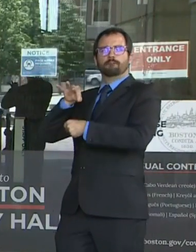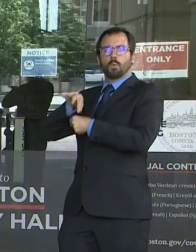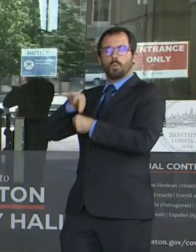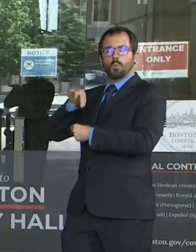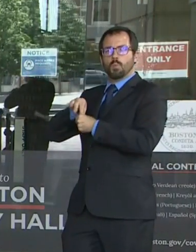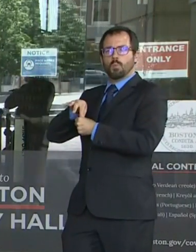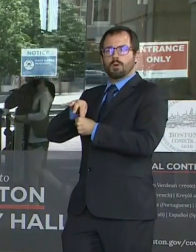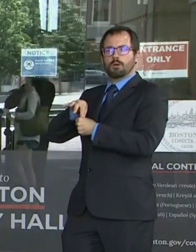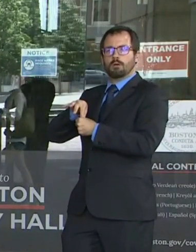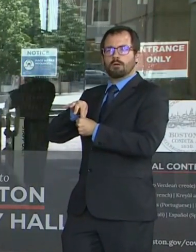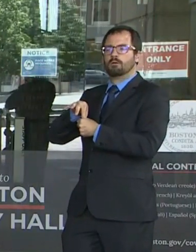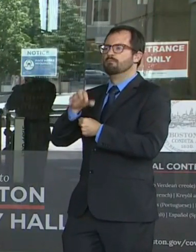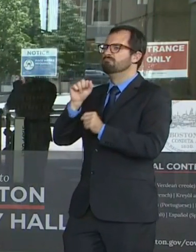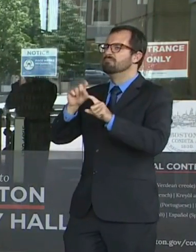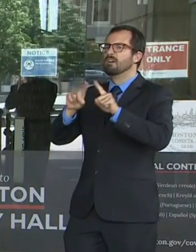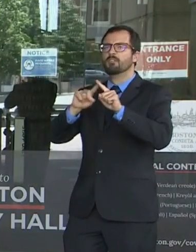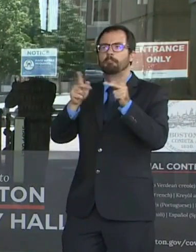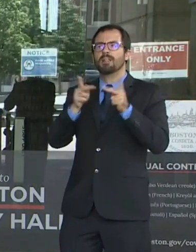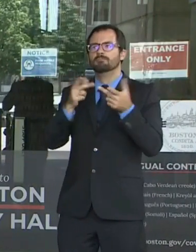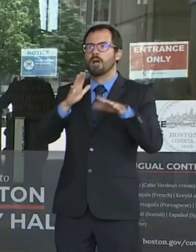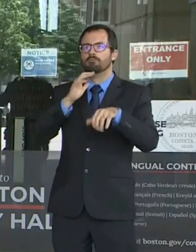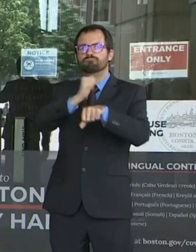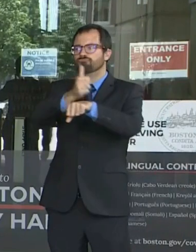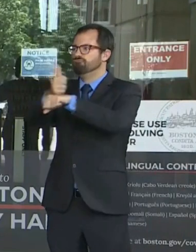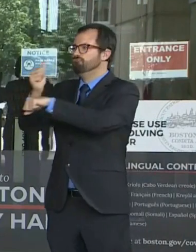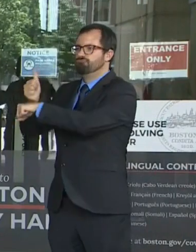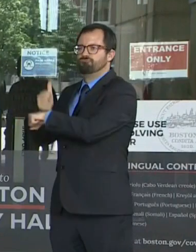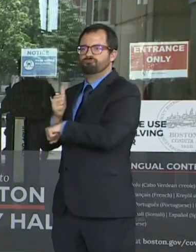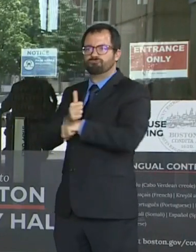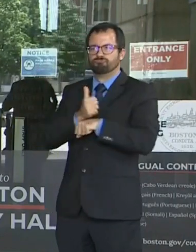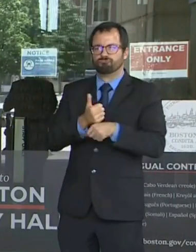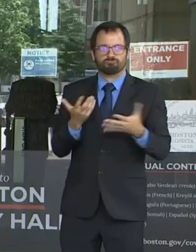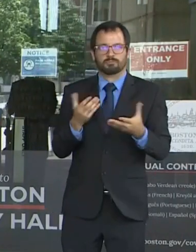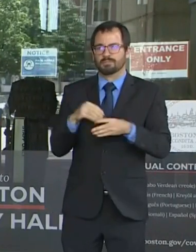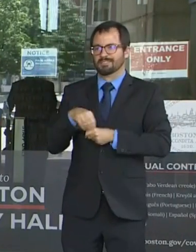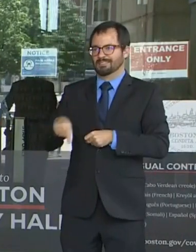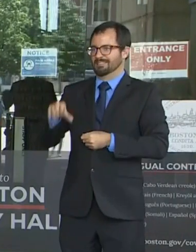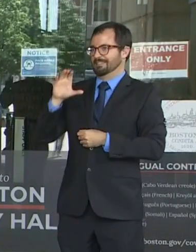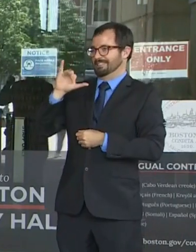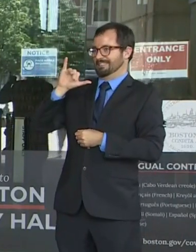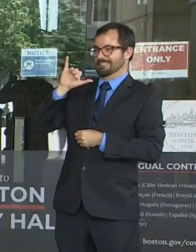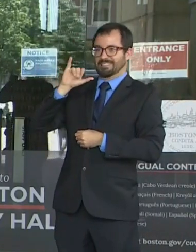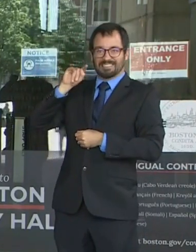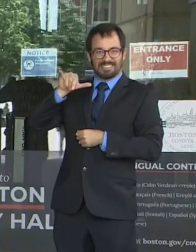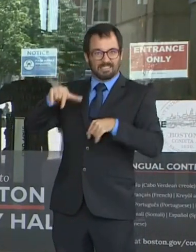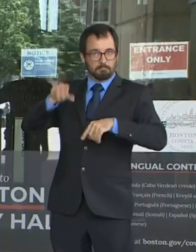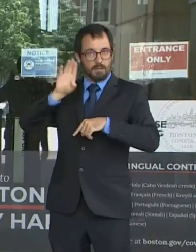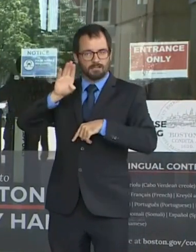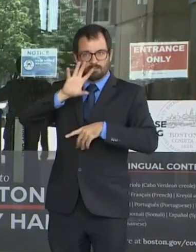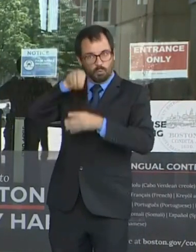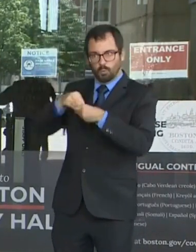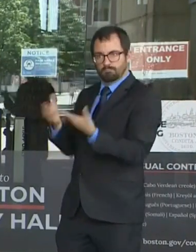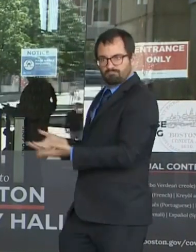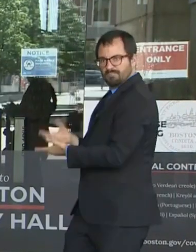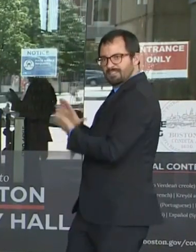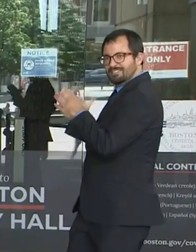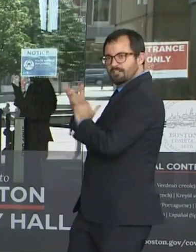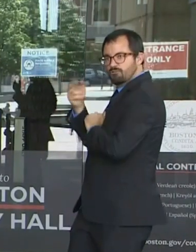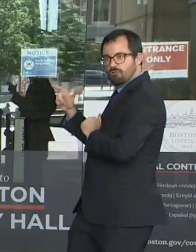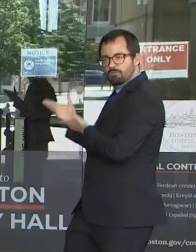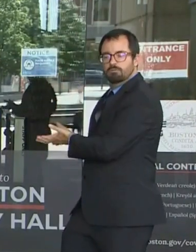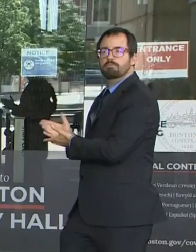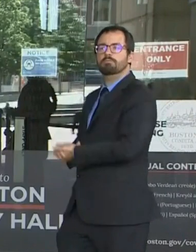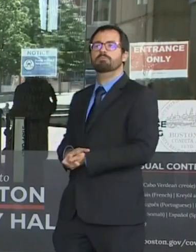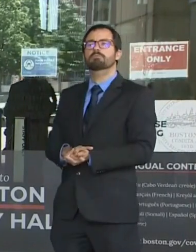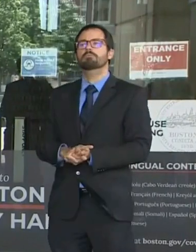City Hall. The general election early vote will begin on October 17th and go through October 30th. So for right now, it's